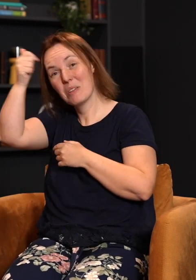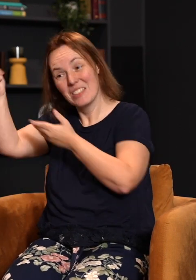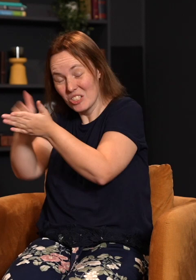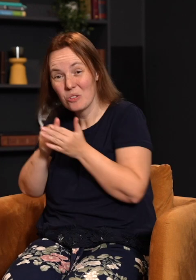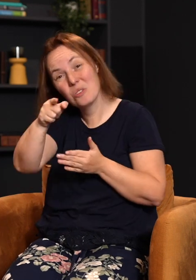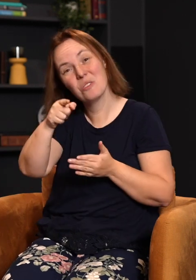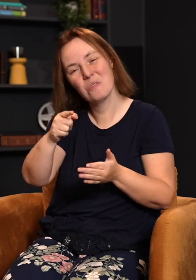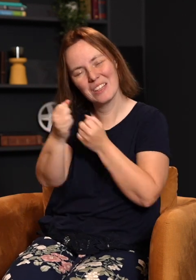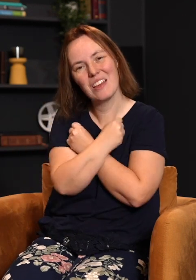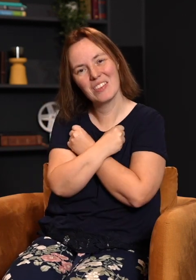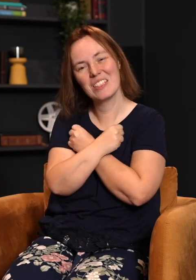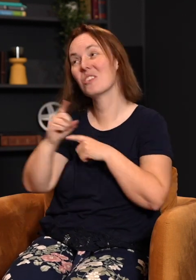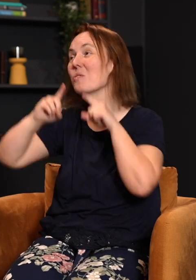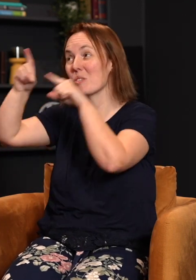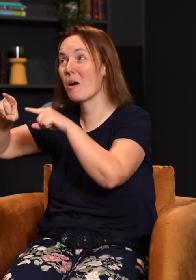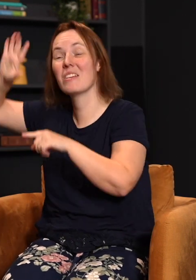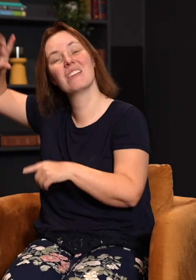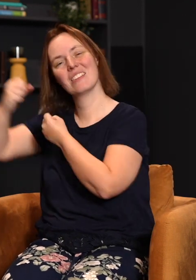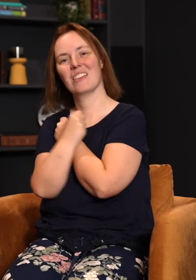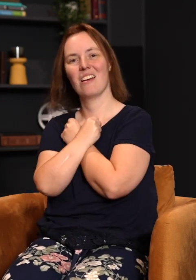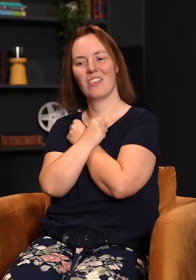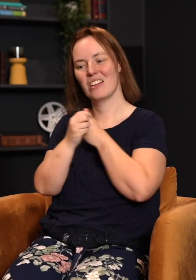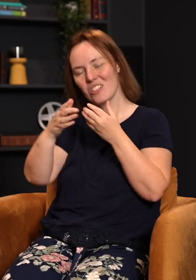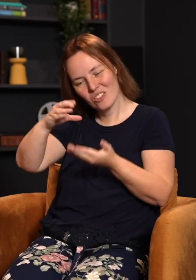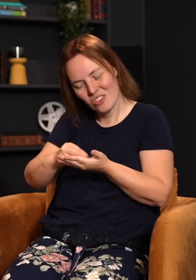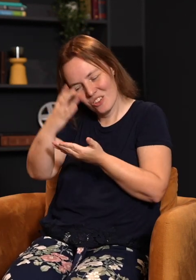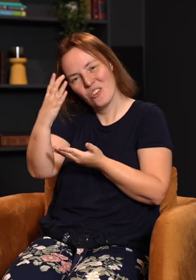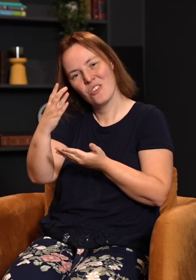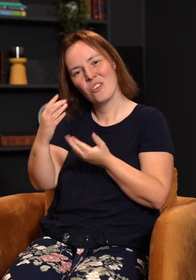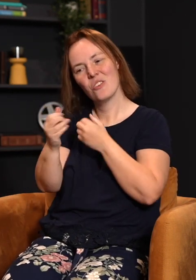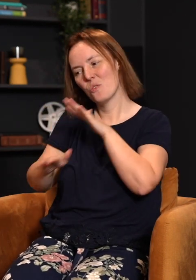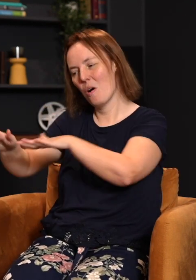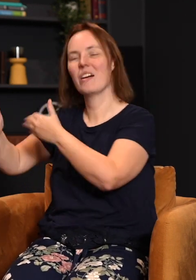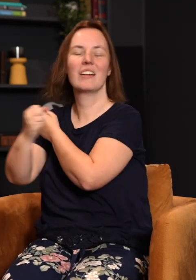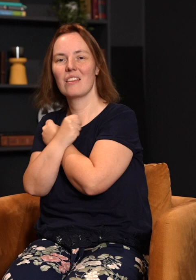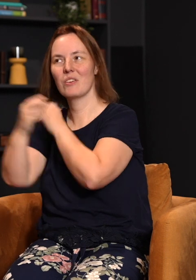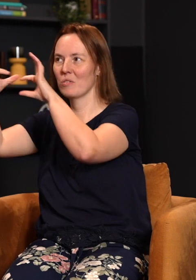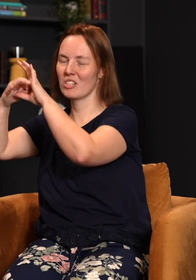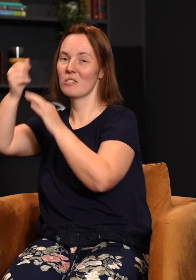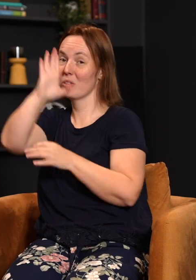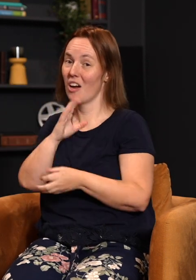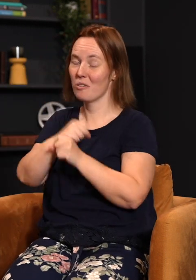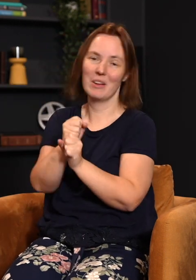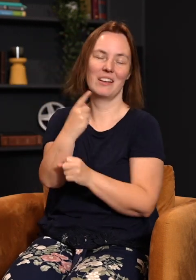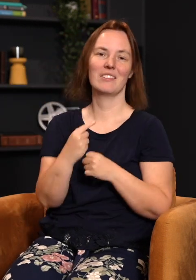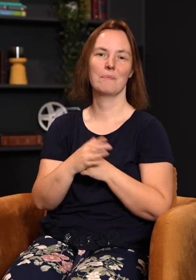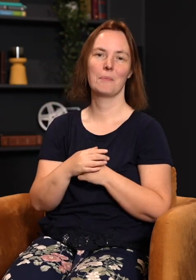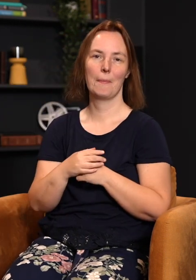and all I'm inviting you to do is to respond to that love and to learn to walk in a loving relationship with the God who made us. He doesn't ask us just